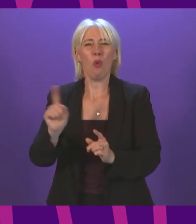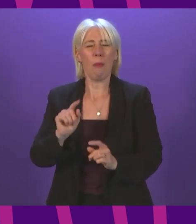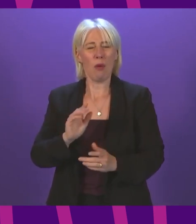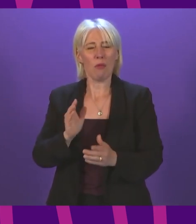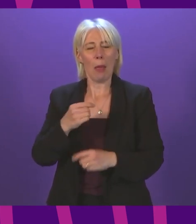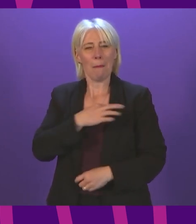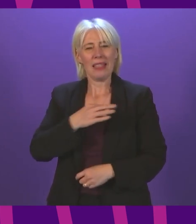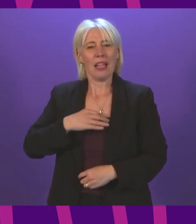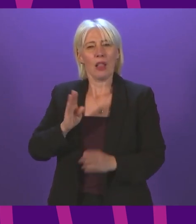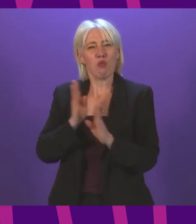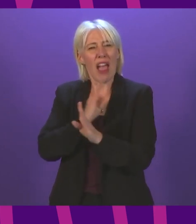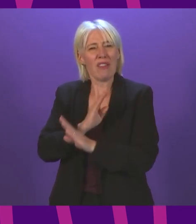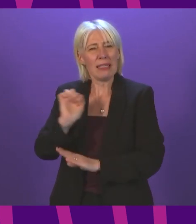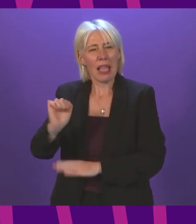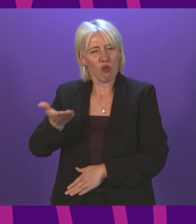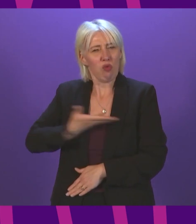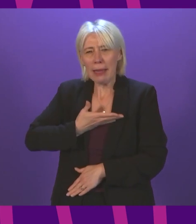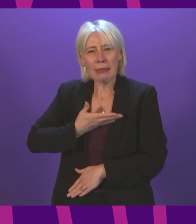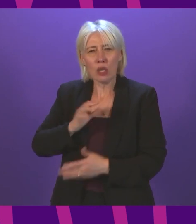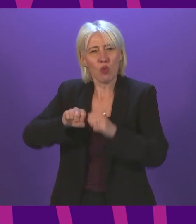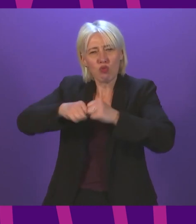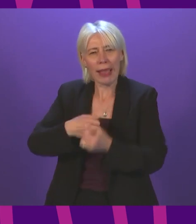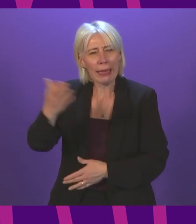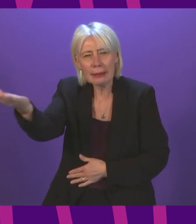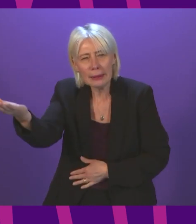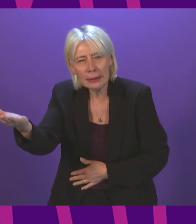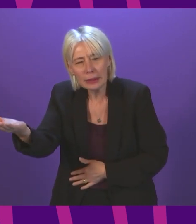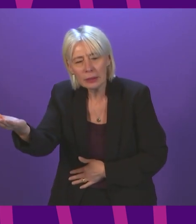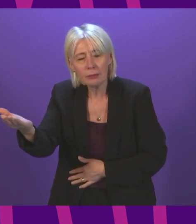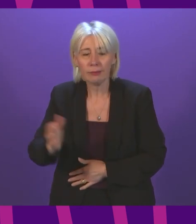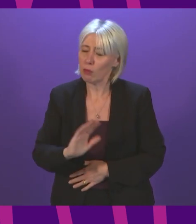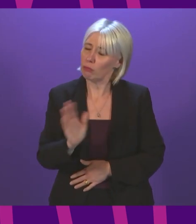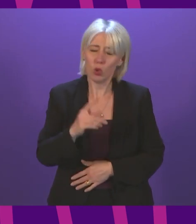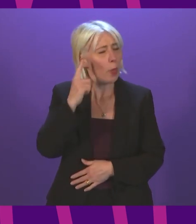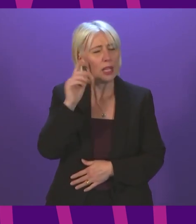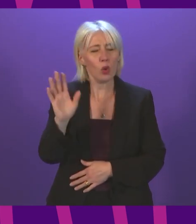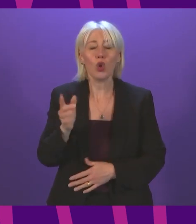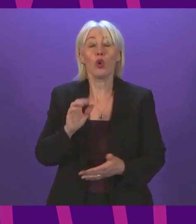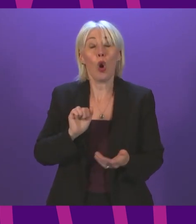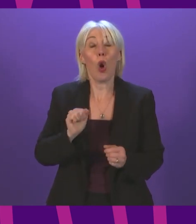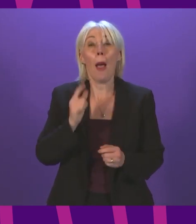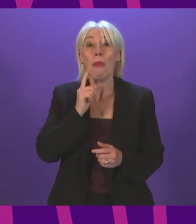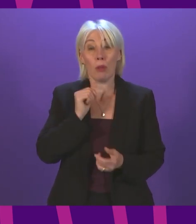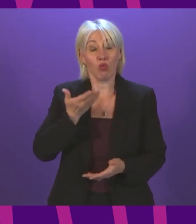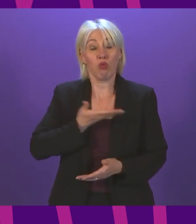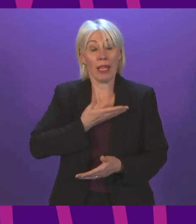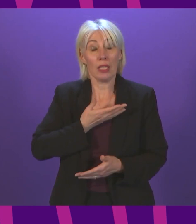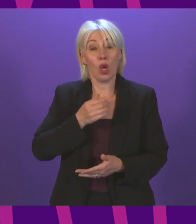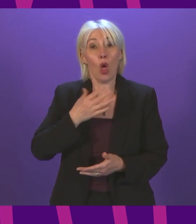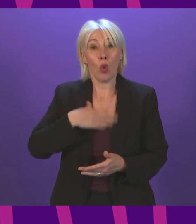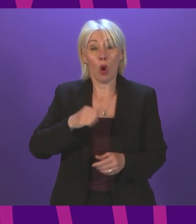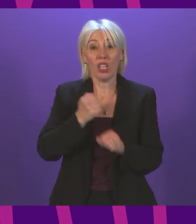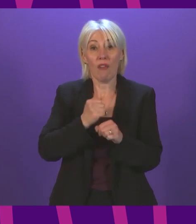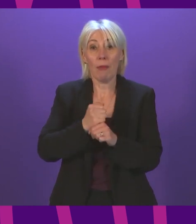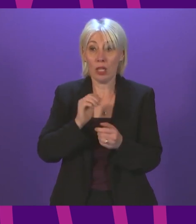privacy? First Minister. No, I don't. I think people have a right to expect their government to do everything reasonable and